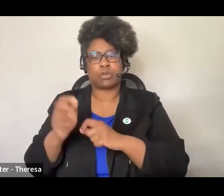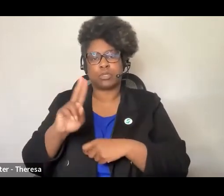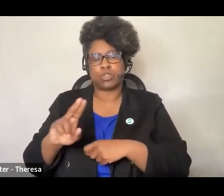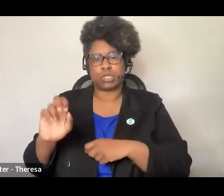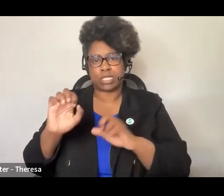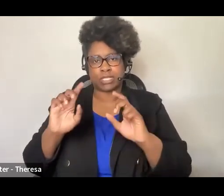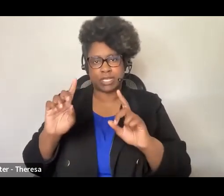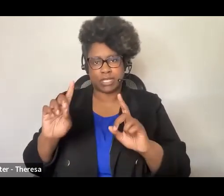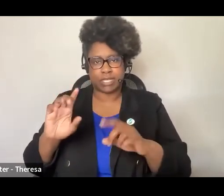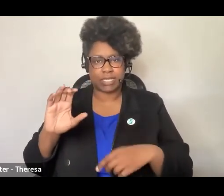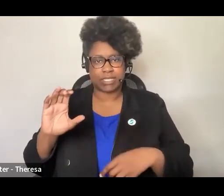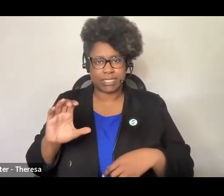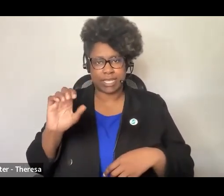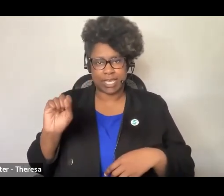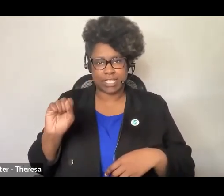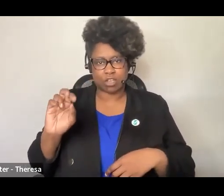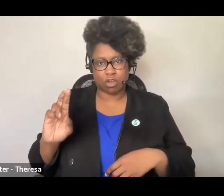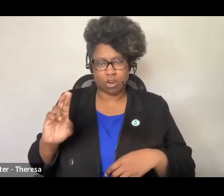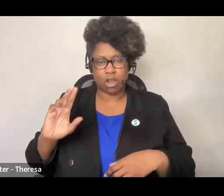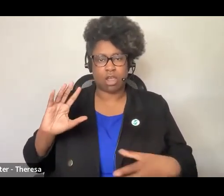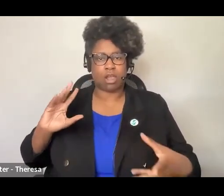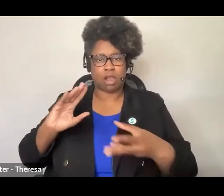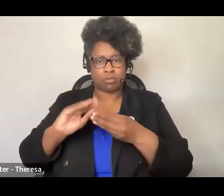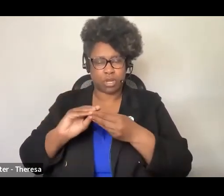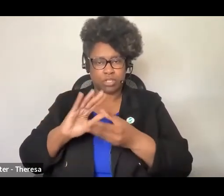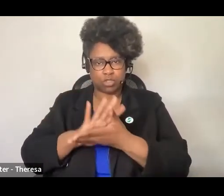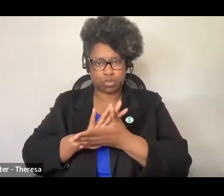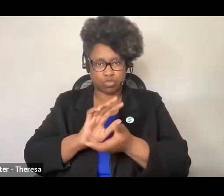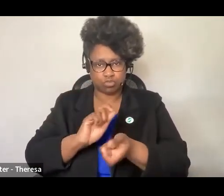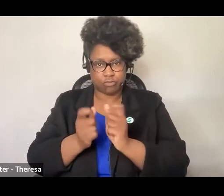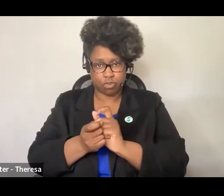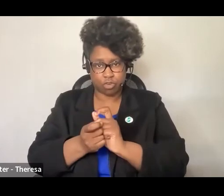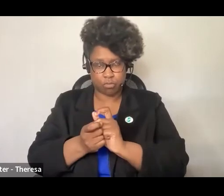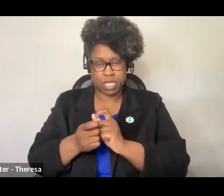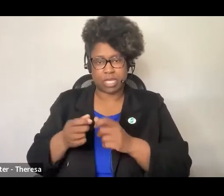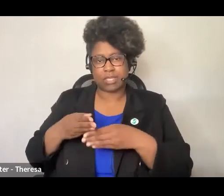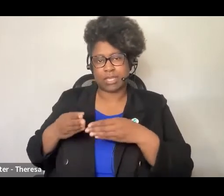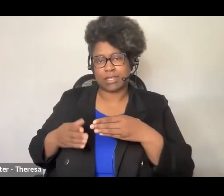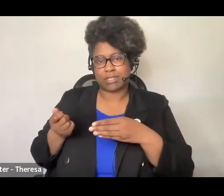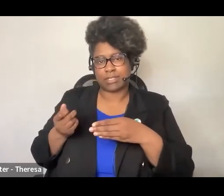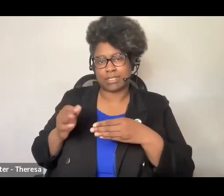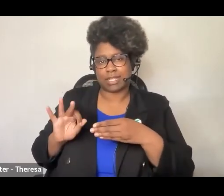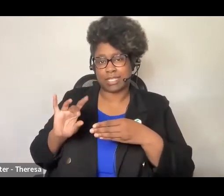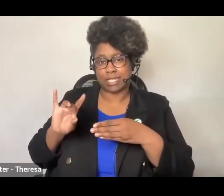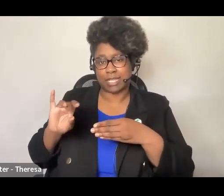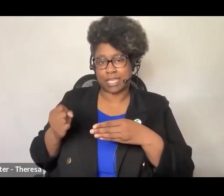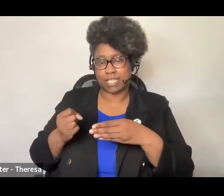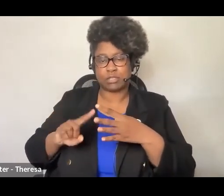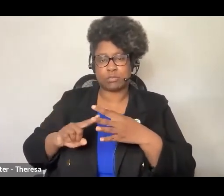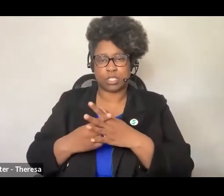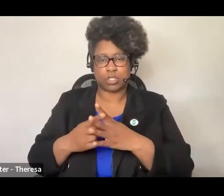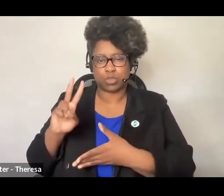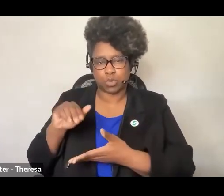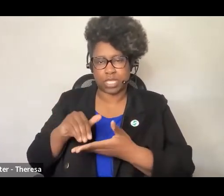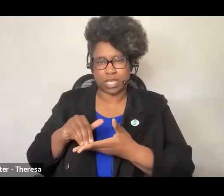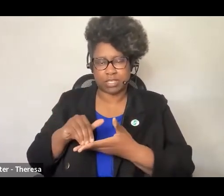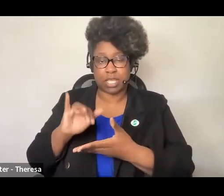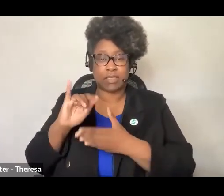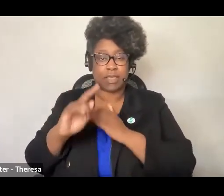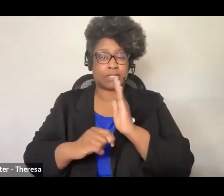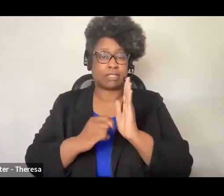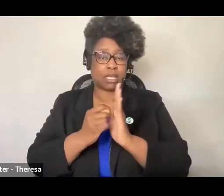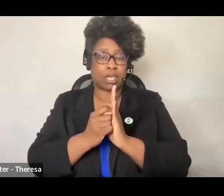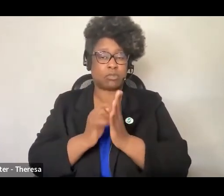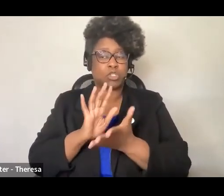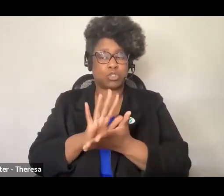reform, or CSR, models that became popular in the late 1980s and into the 2000s. This was a time in American education in which schools had relative